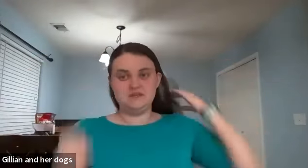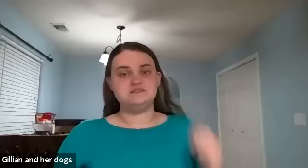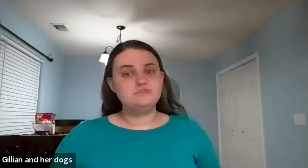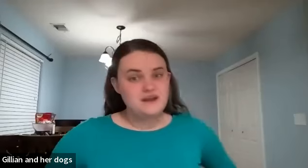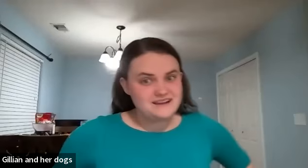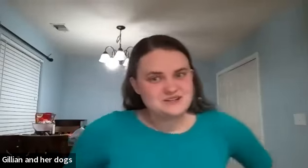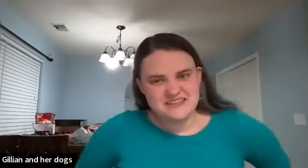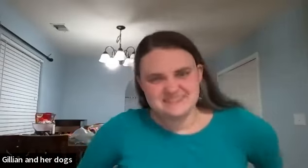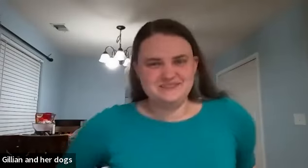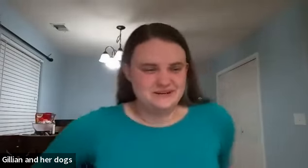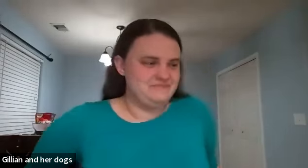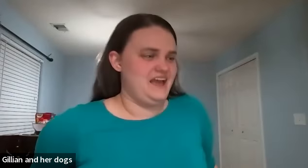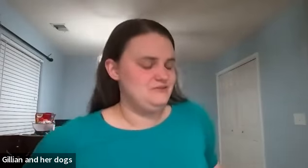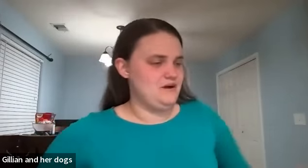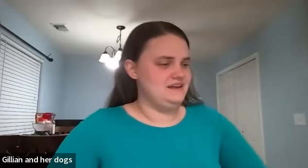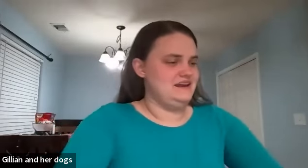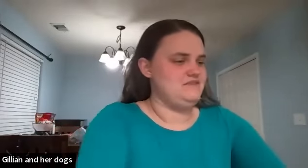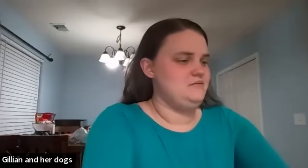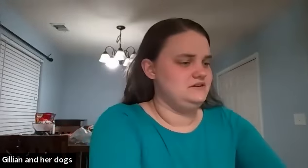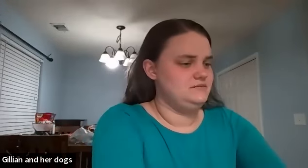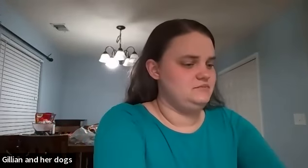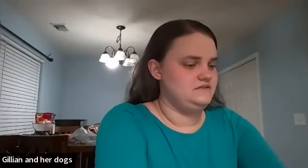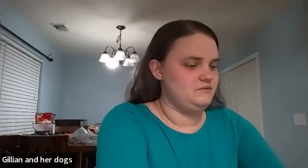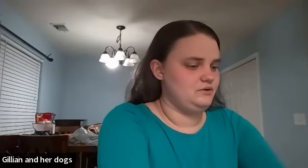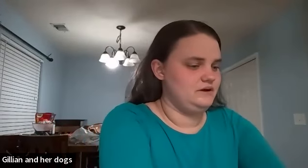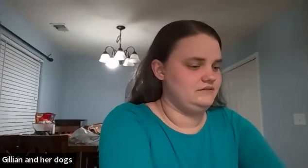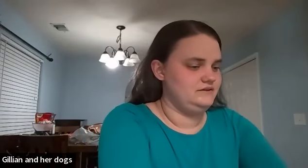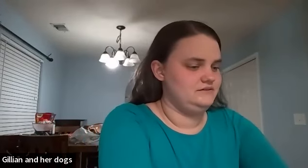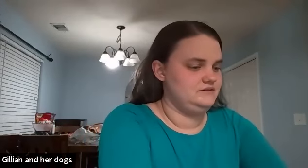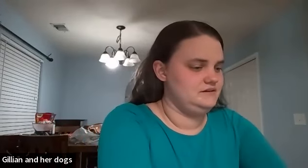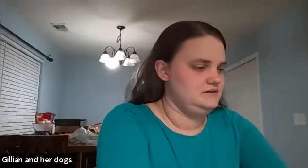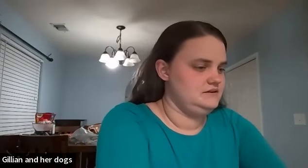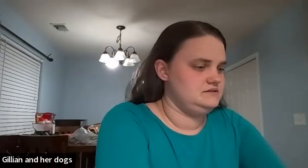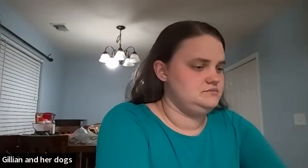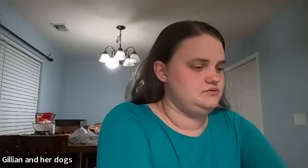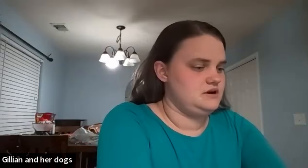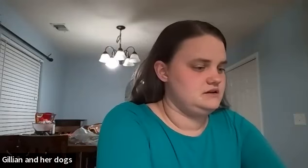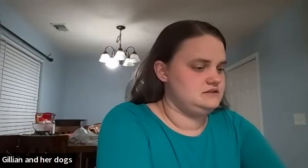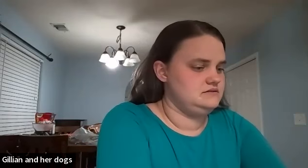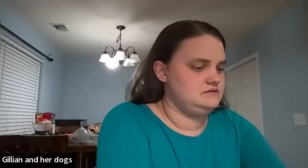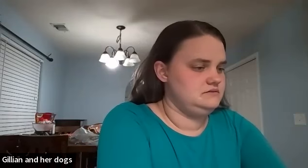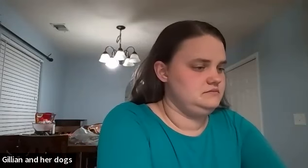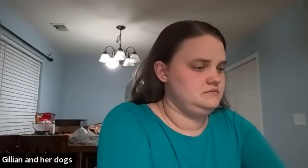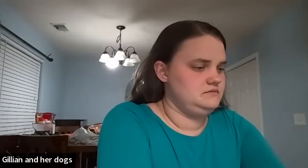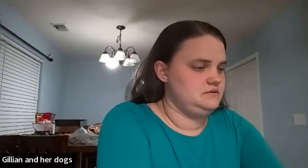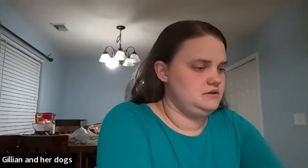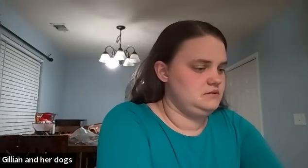um surprised surprised well that's a good one i don't know why i didn't have that one let me put that real quick surprise there we go